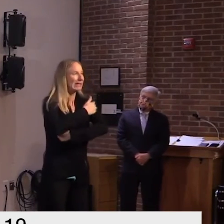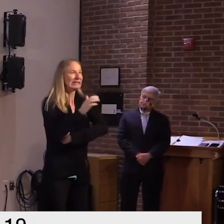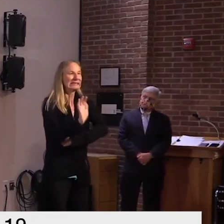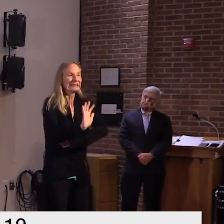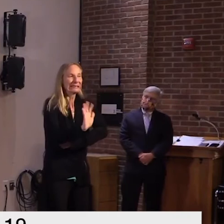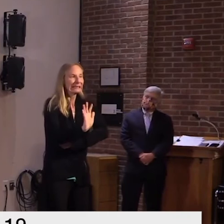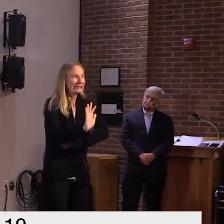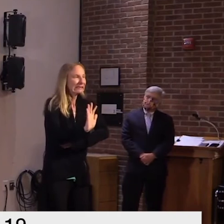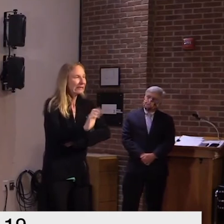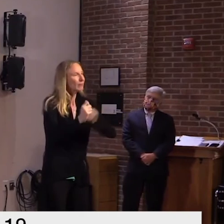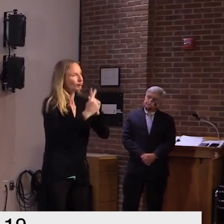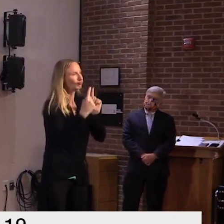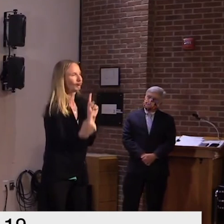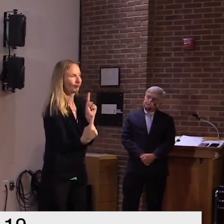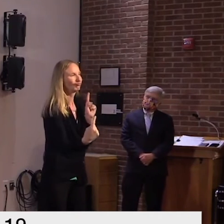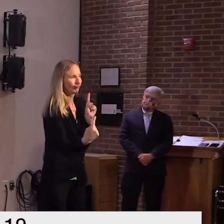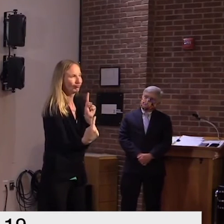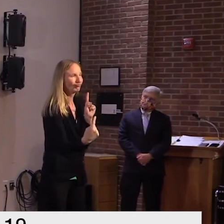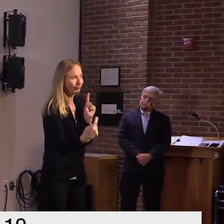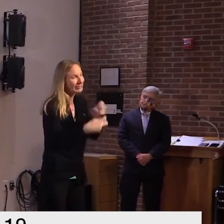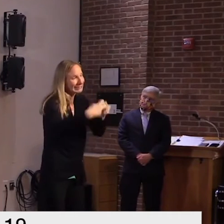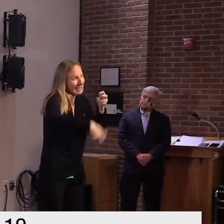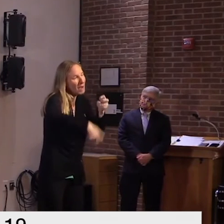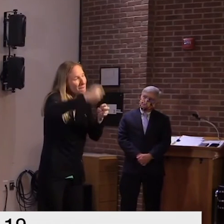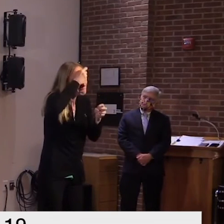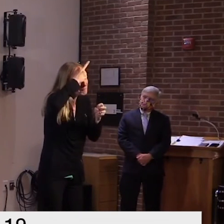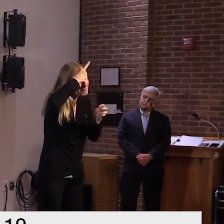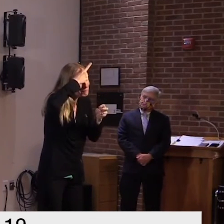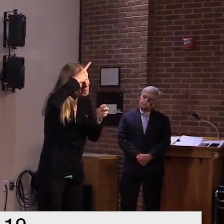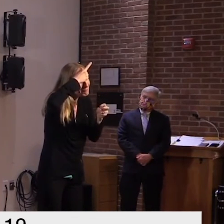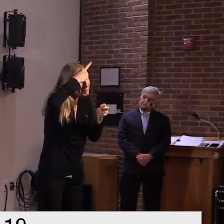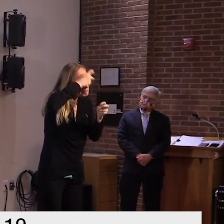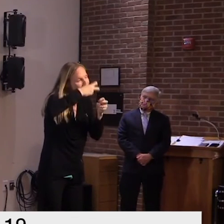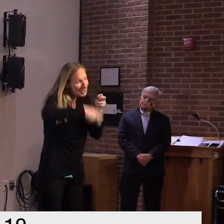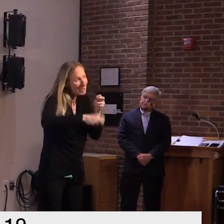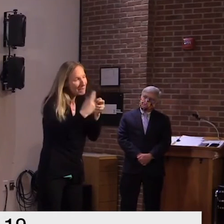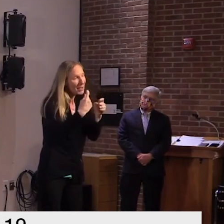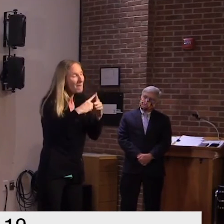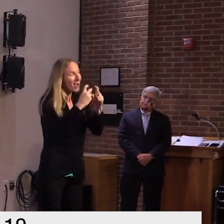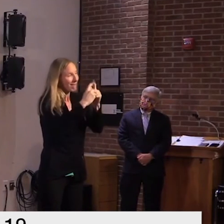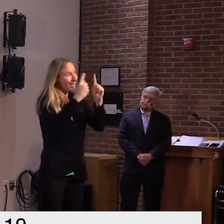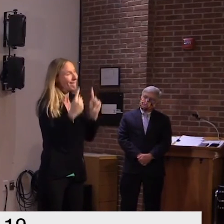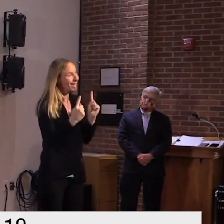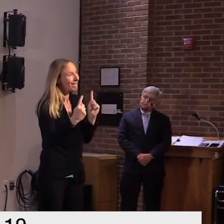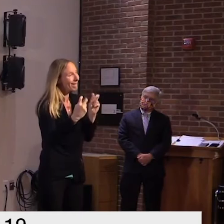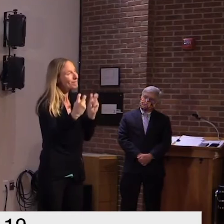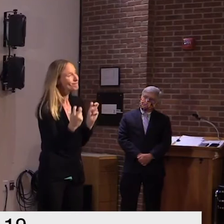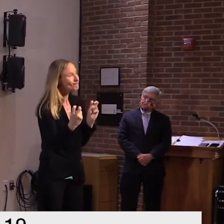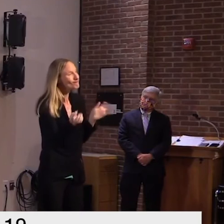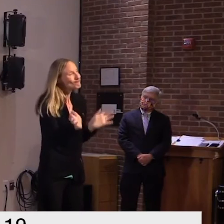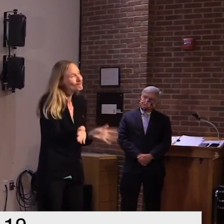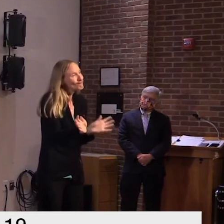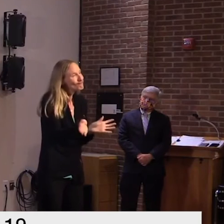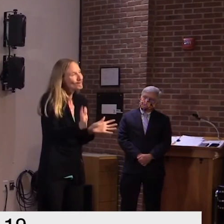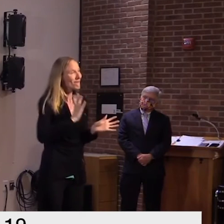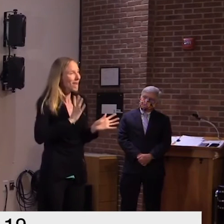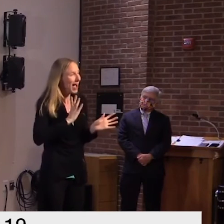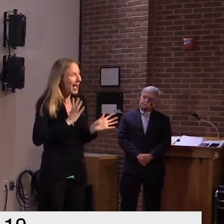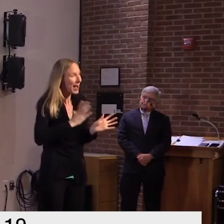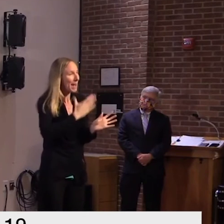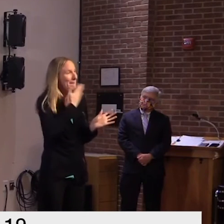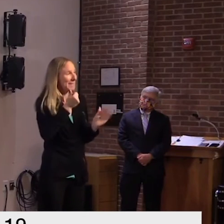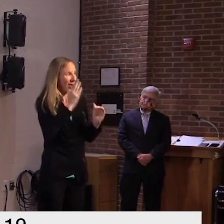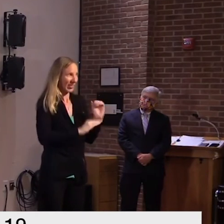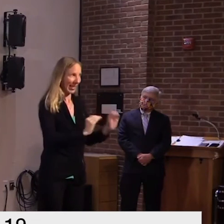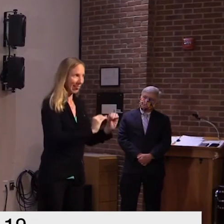being in the same location with them even if you're not hugging them is a lot different than staying at home and not actually having